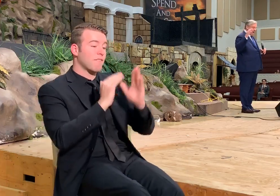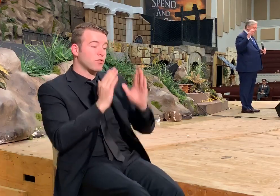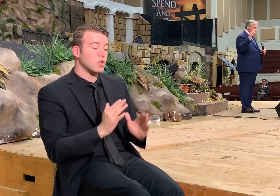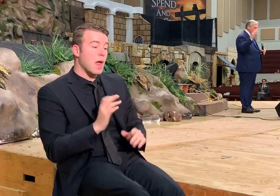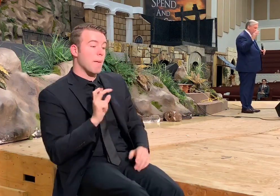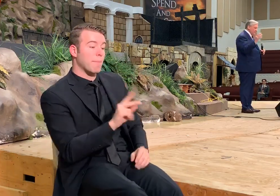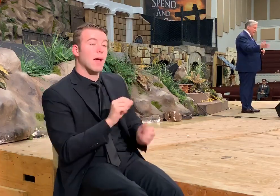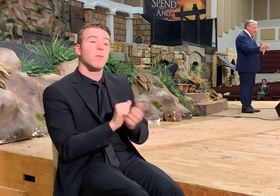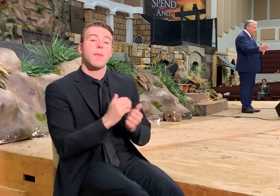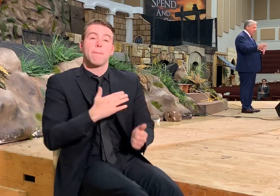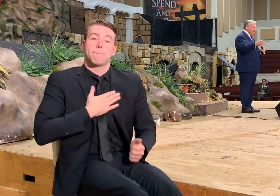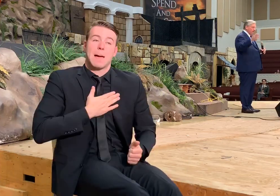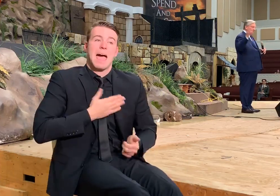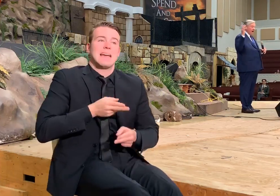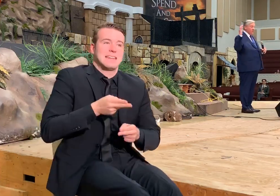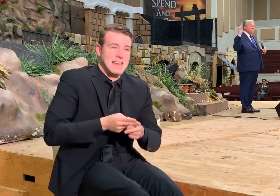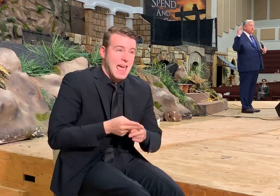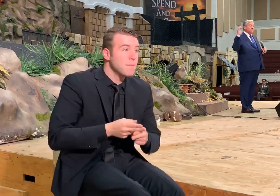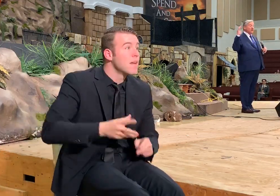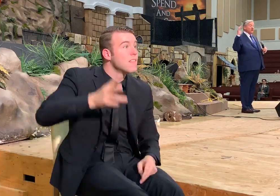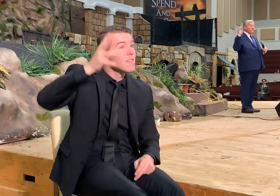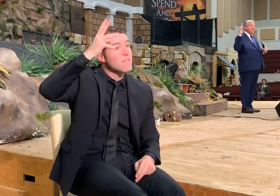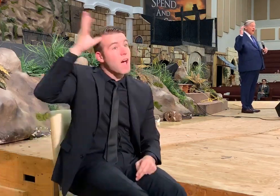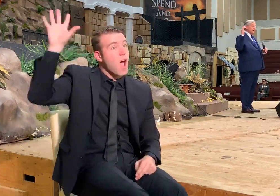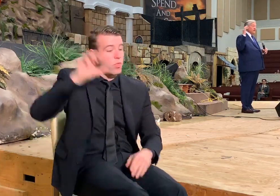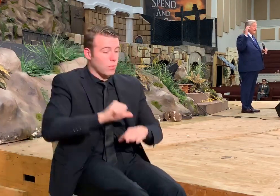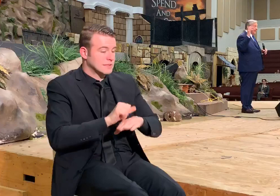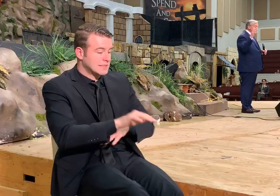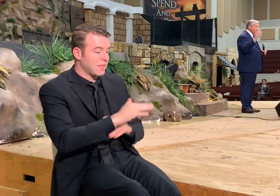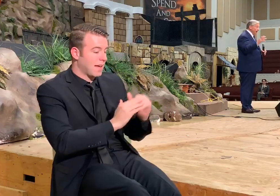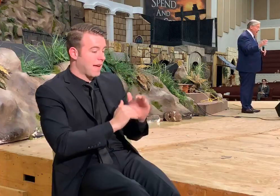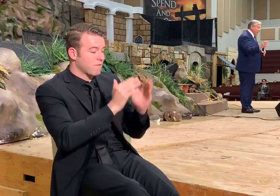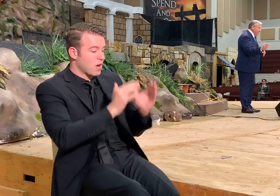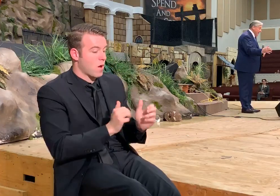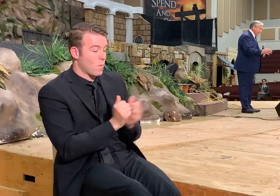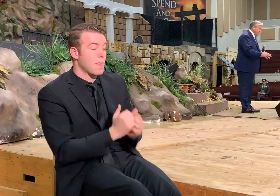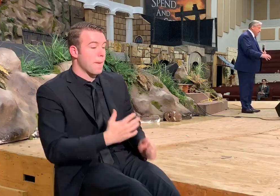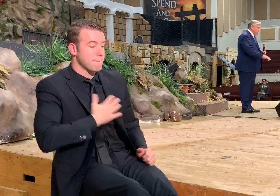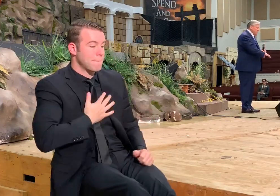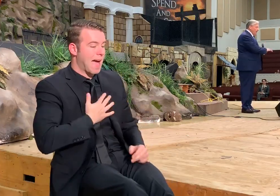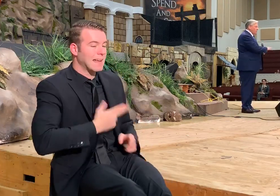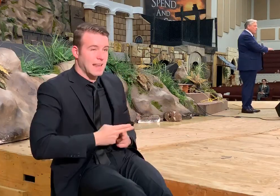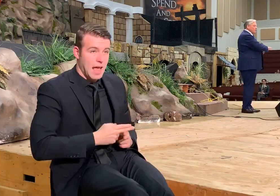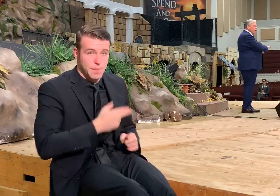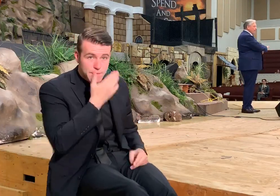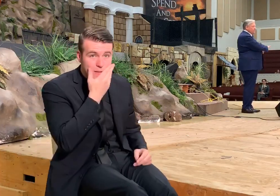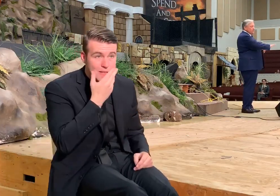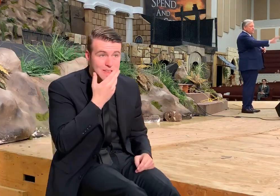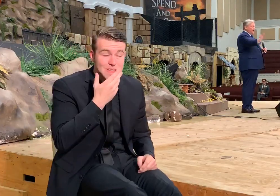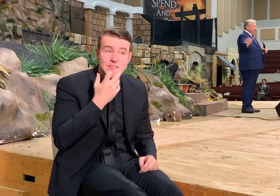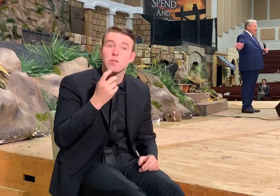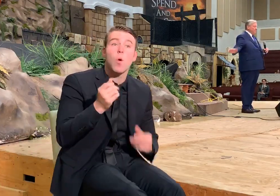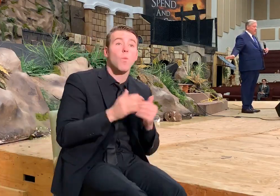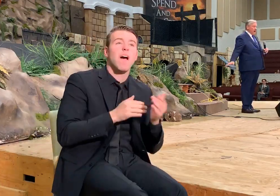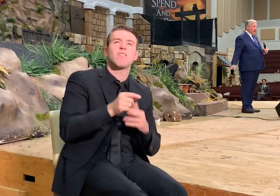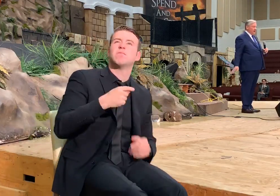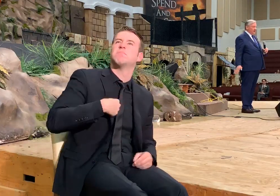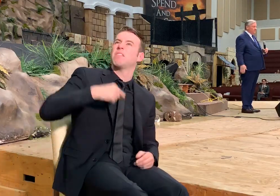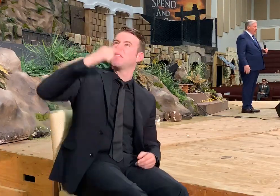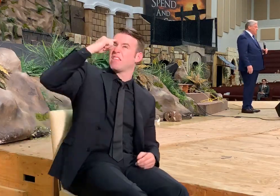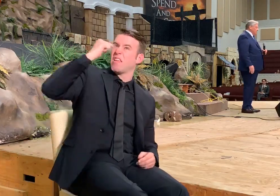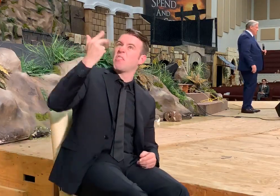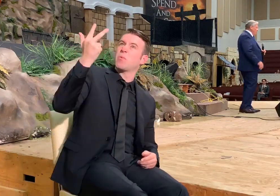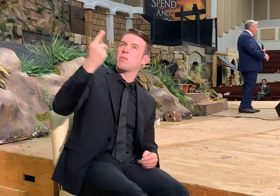in my name. The Father will send the Comforter back in my name. So, whatever you think about the